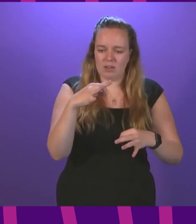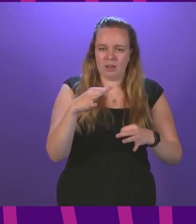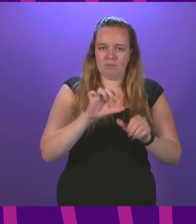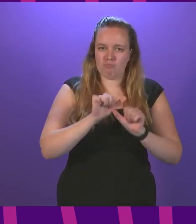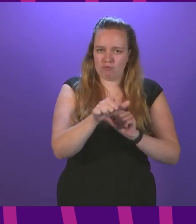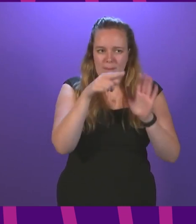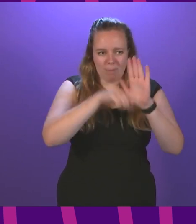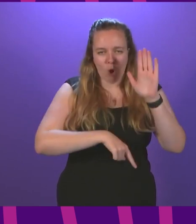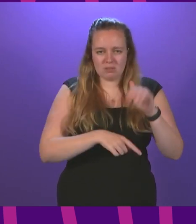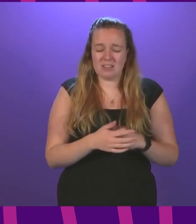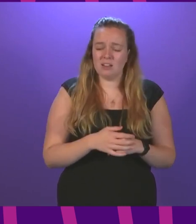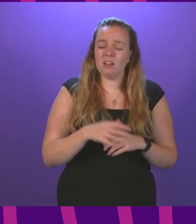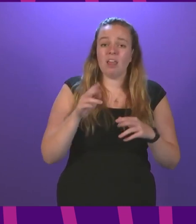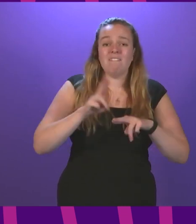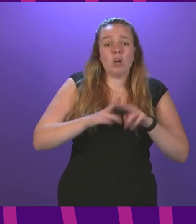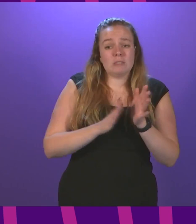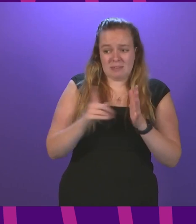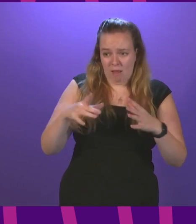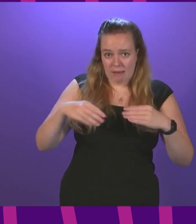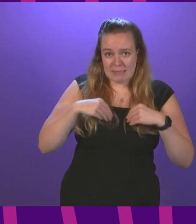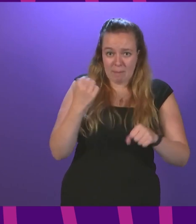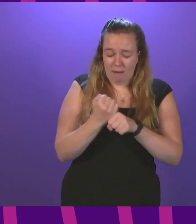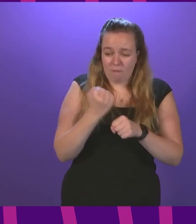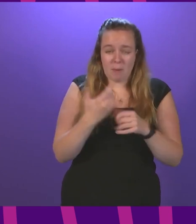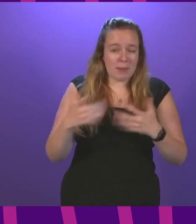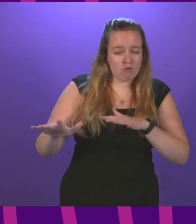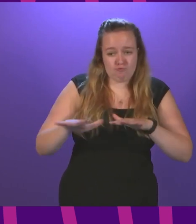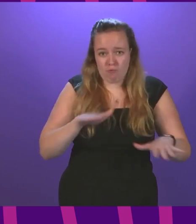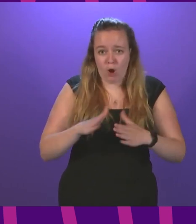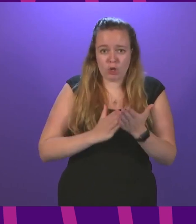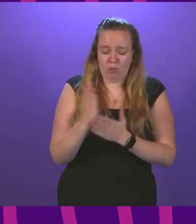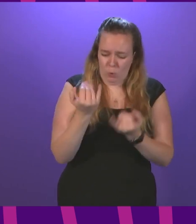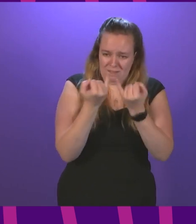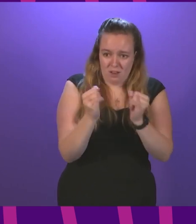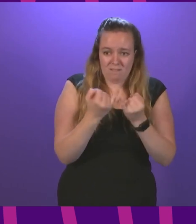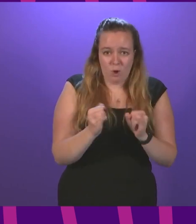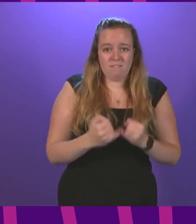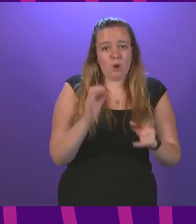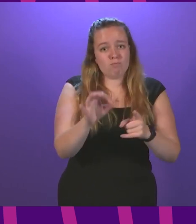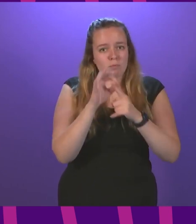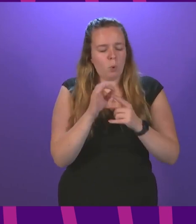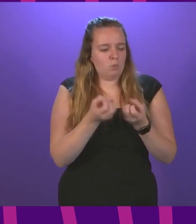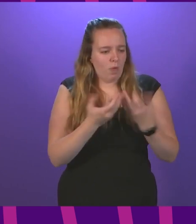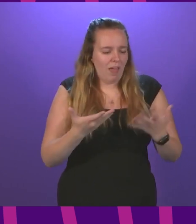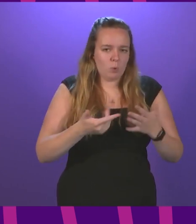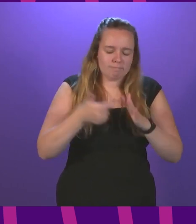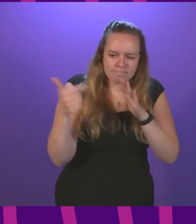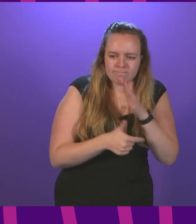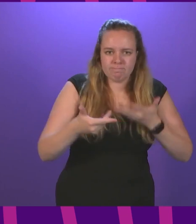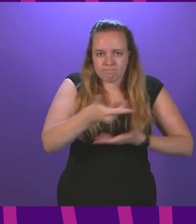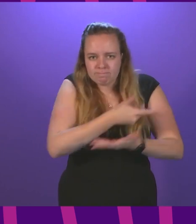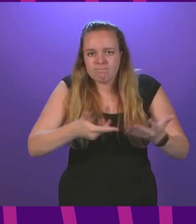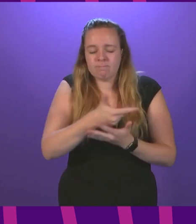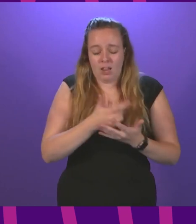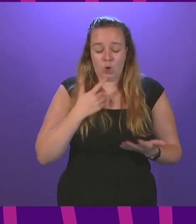does the first minister accept her government rushed through these deeply flawed proposals without meaningful consultation and